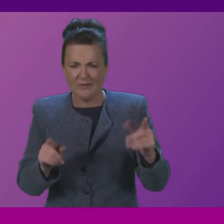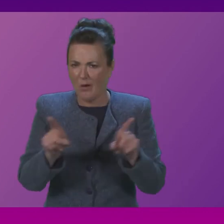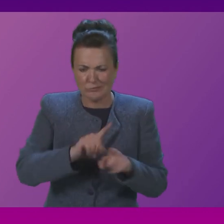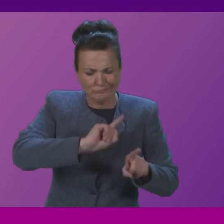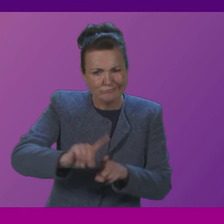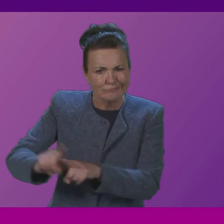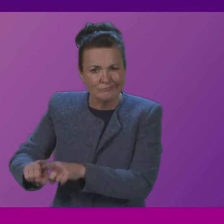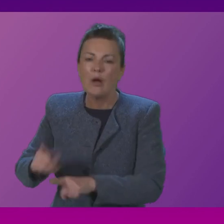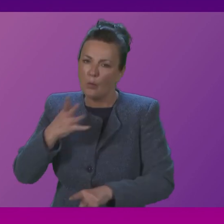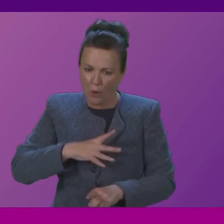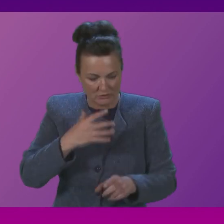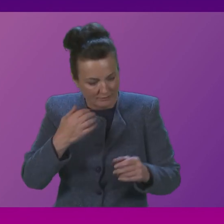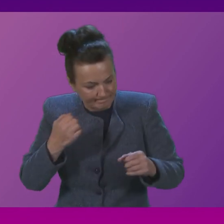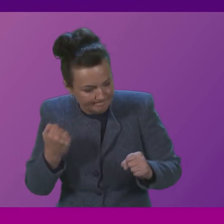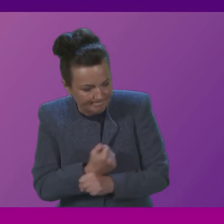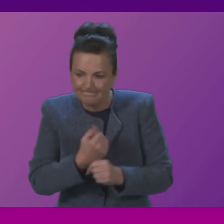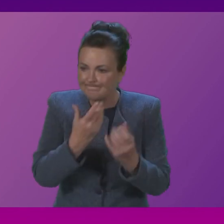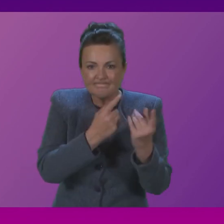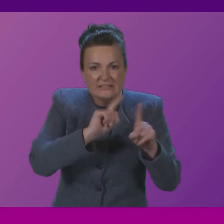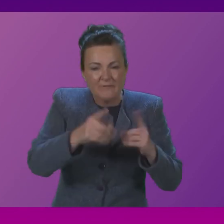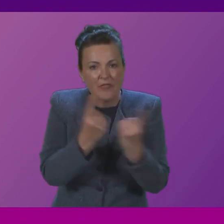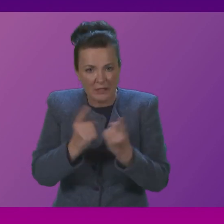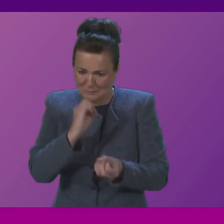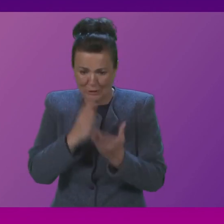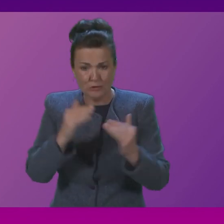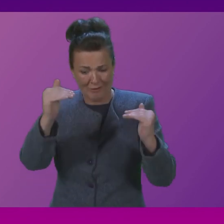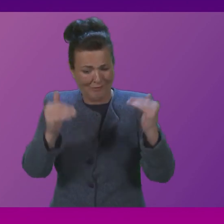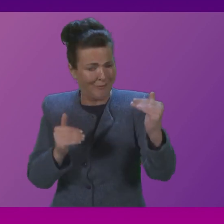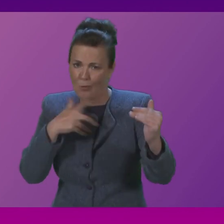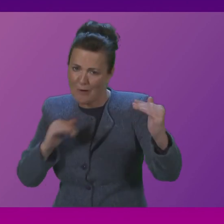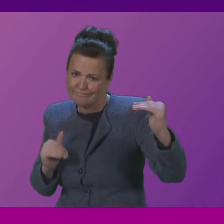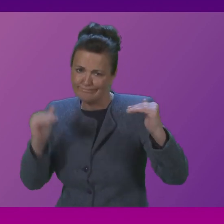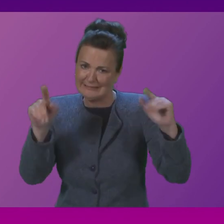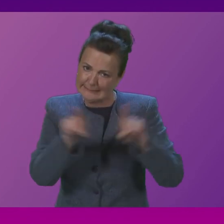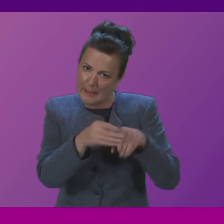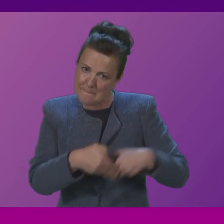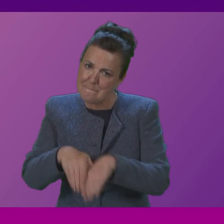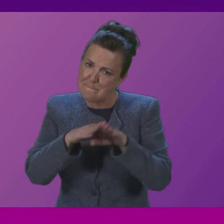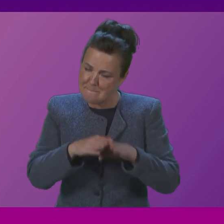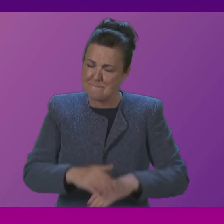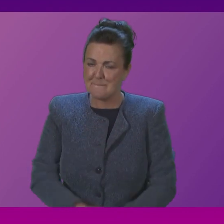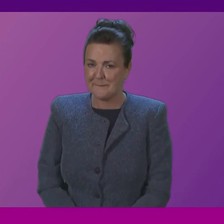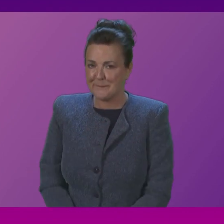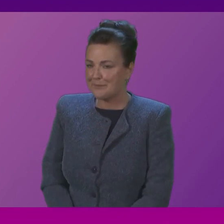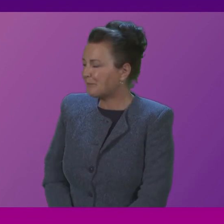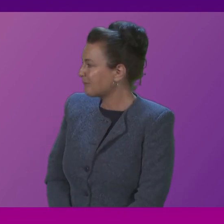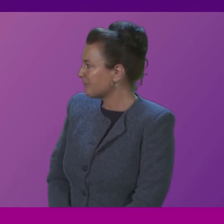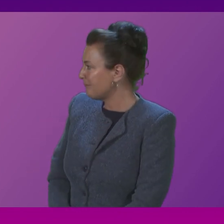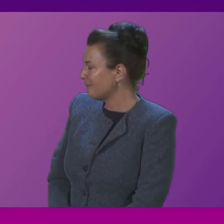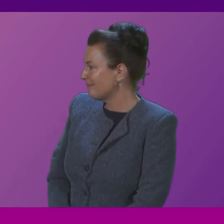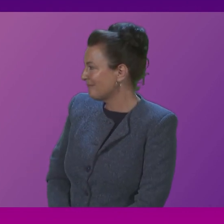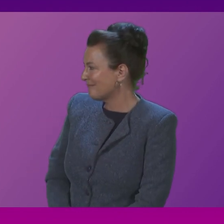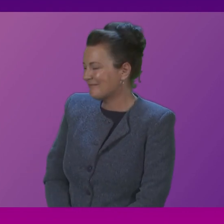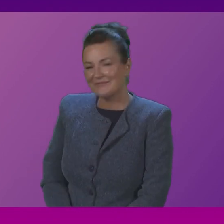actions to further close these gaps and create more diverse and inclusive workplaces Stephanie Callaghan I thank the first minister for a